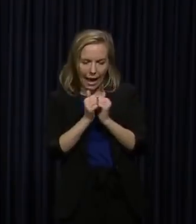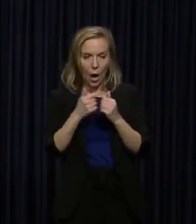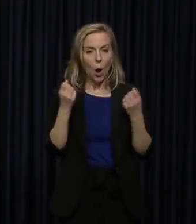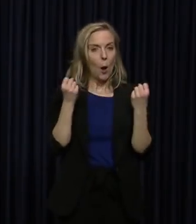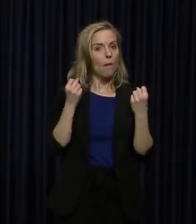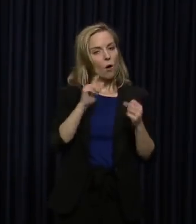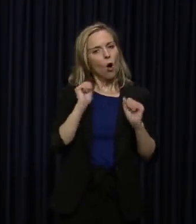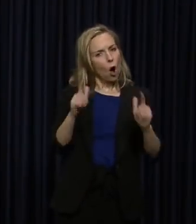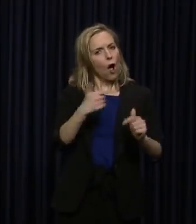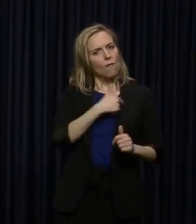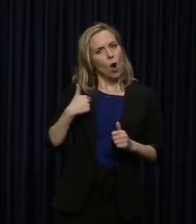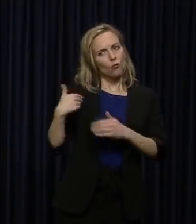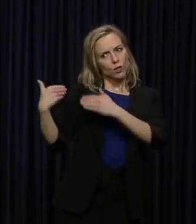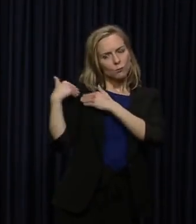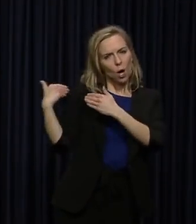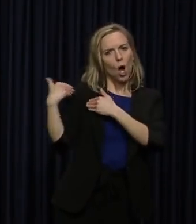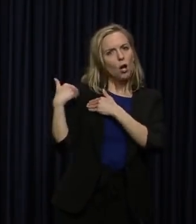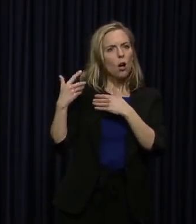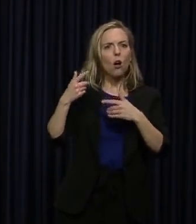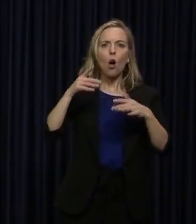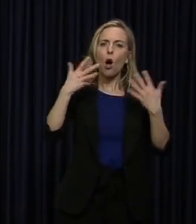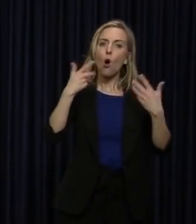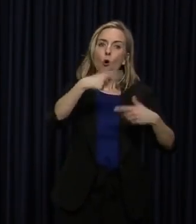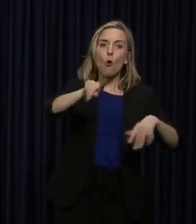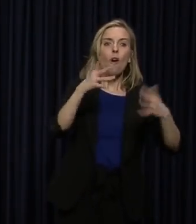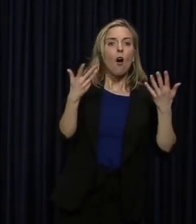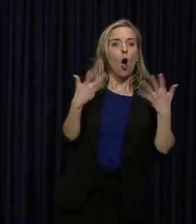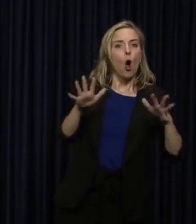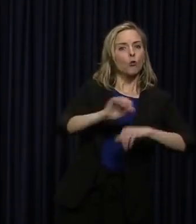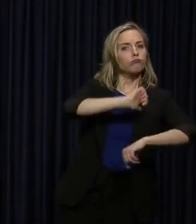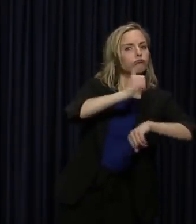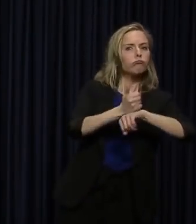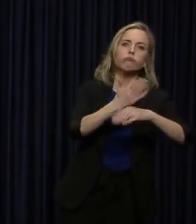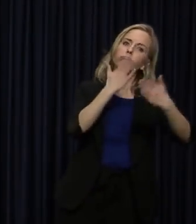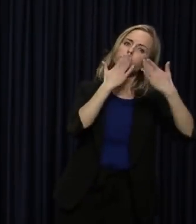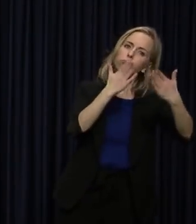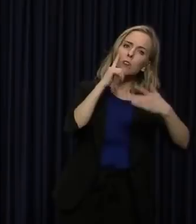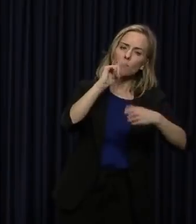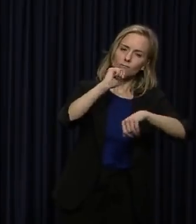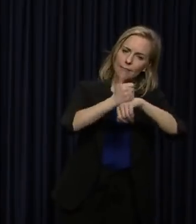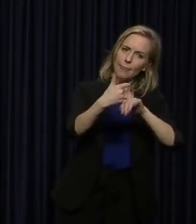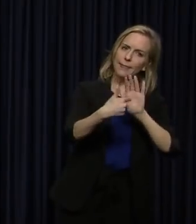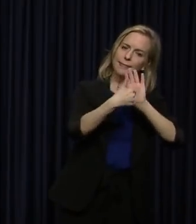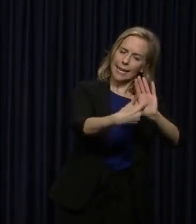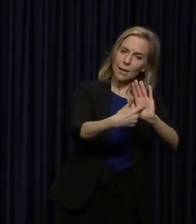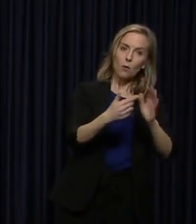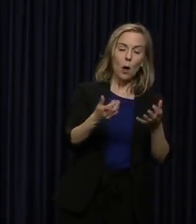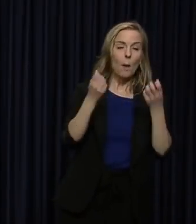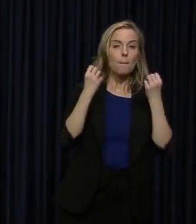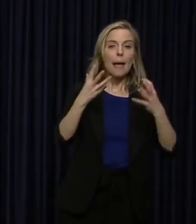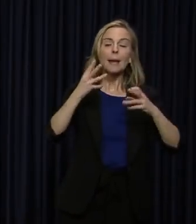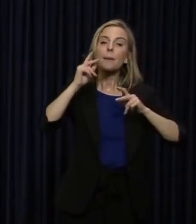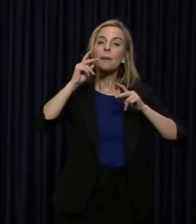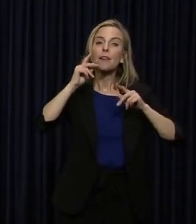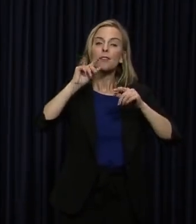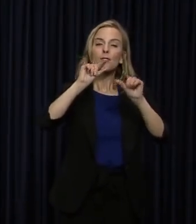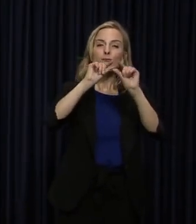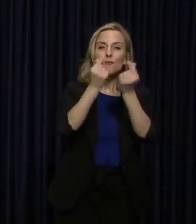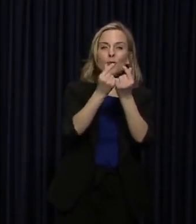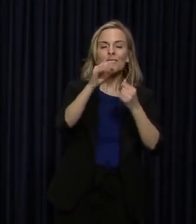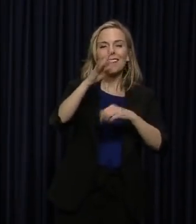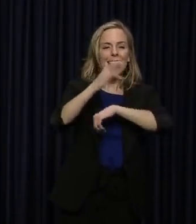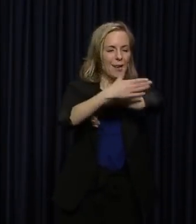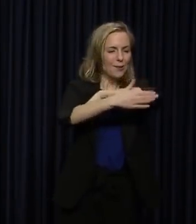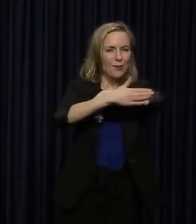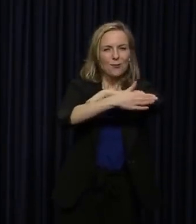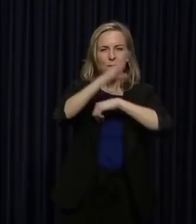up after my comments yesterday, thank you. Thank you for setting the example. Had a number of groups. Country Boy